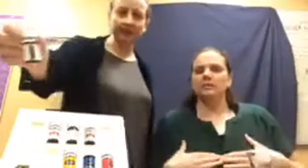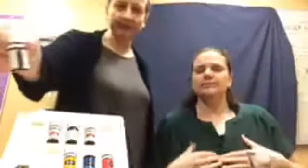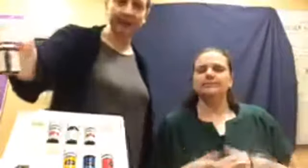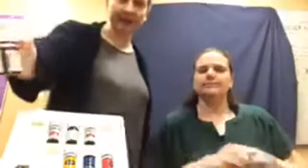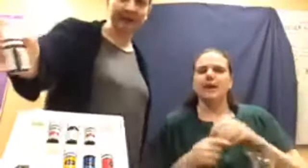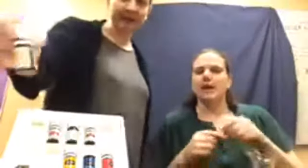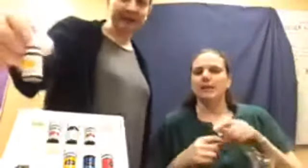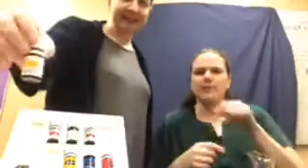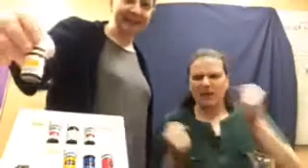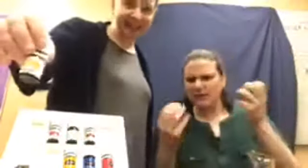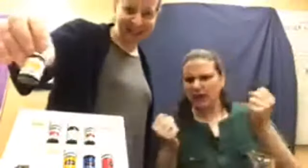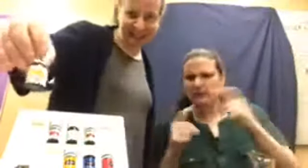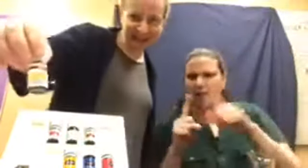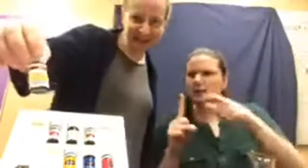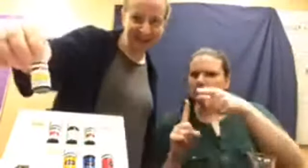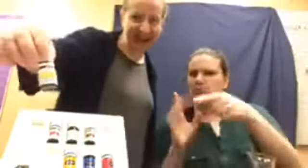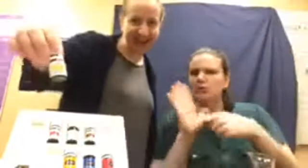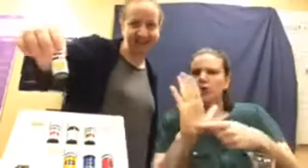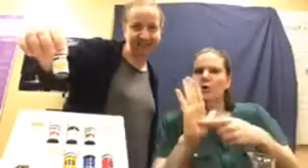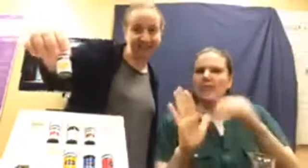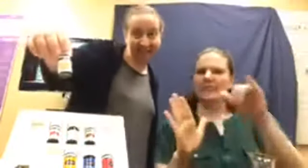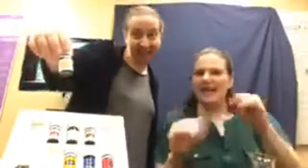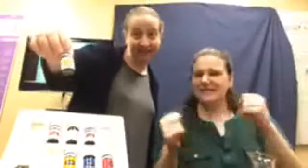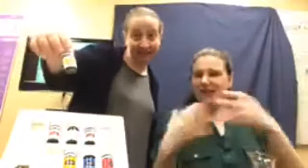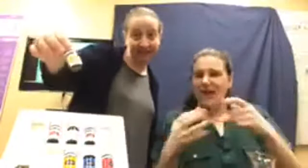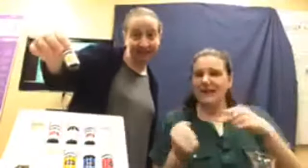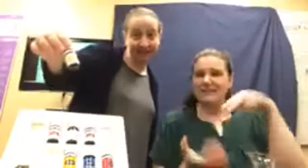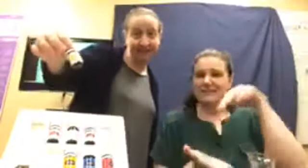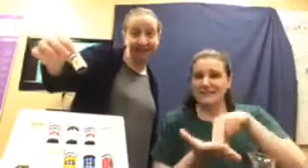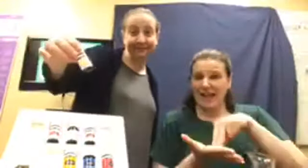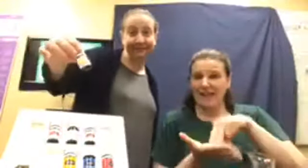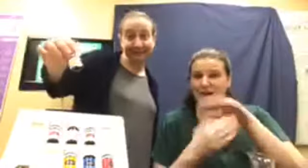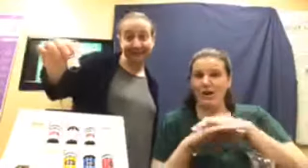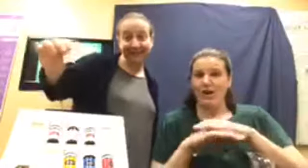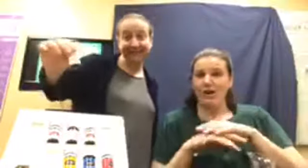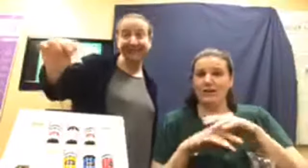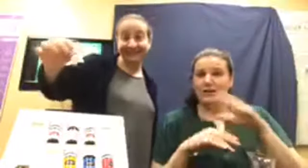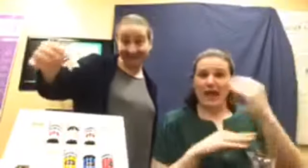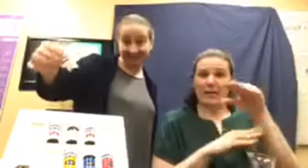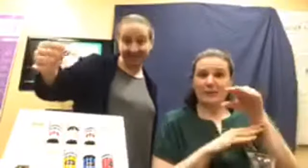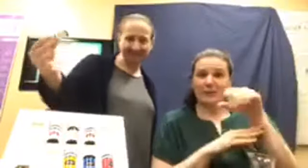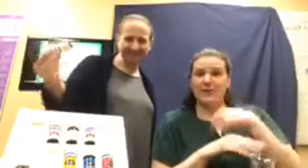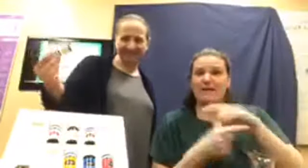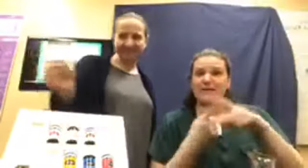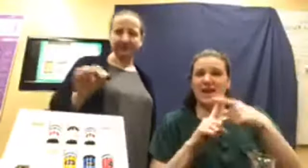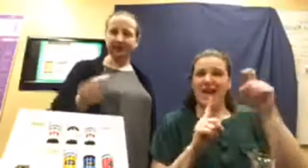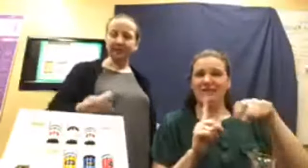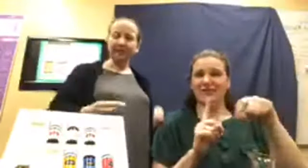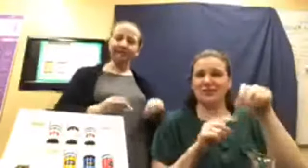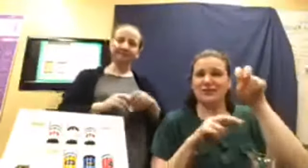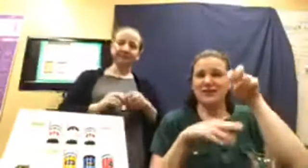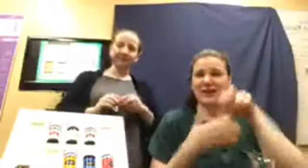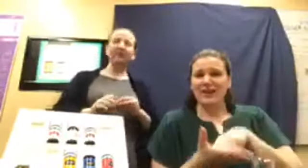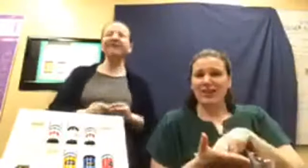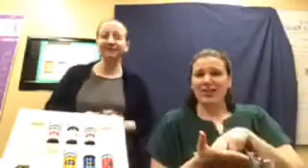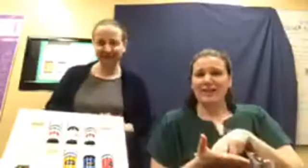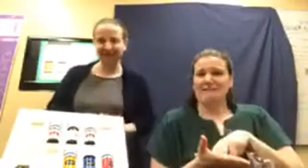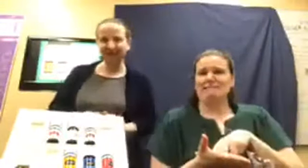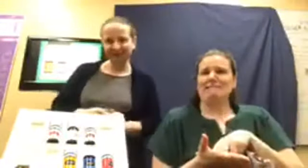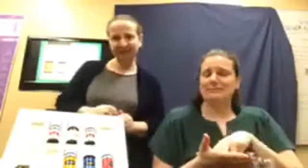it up here. Isn't that scary that I could just stand in me on camera and my friends have to kneel? Oh, well. We'll have to figure this out